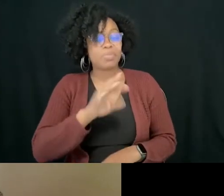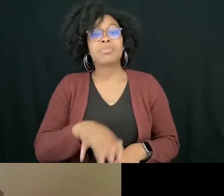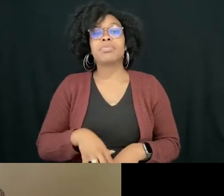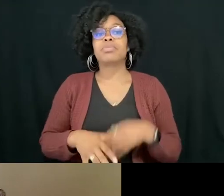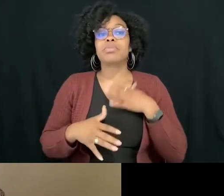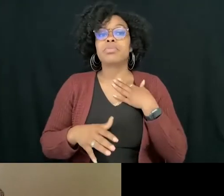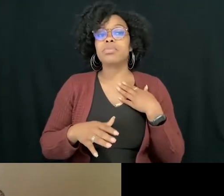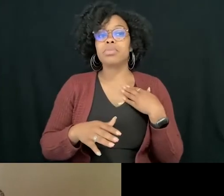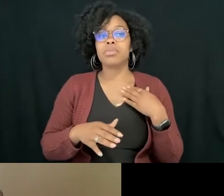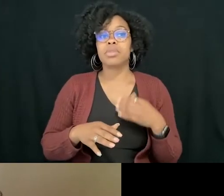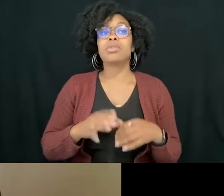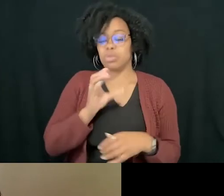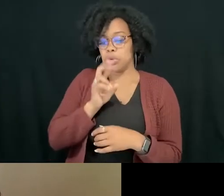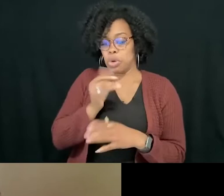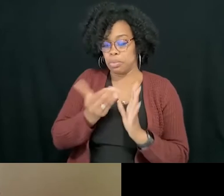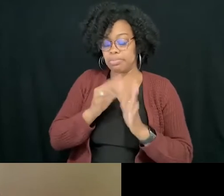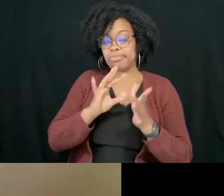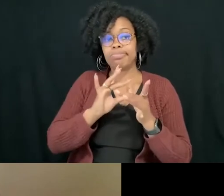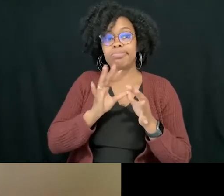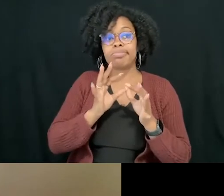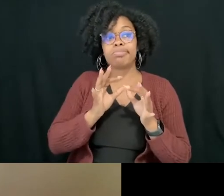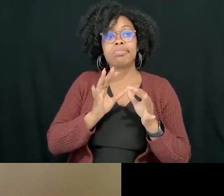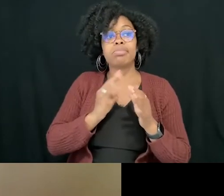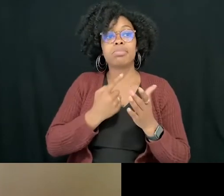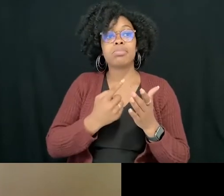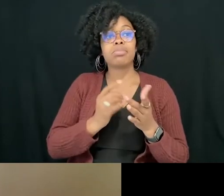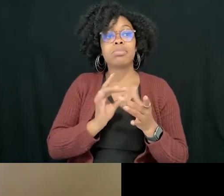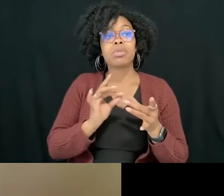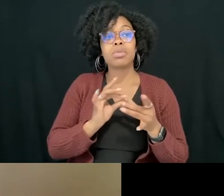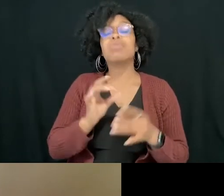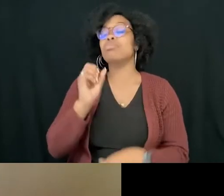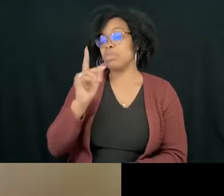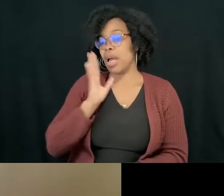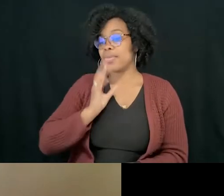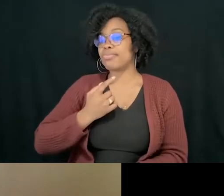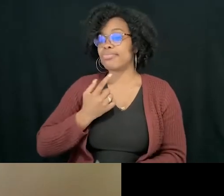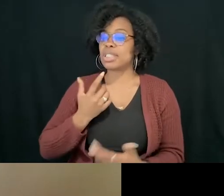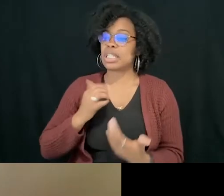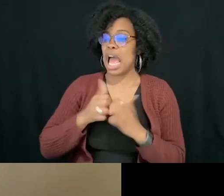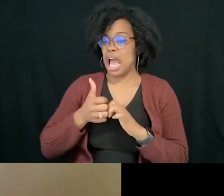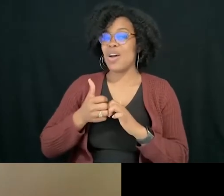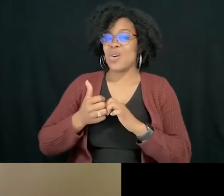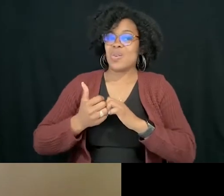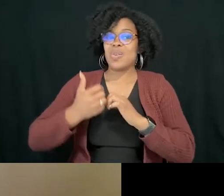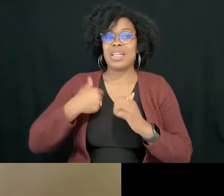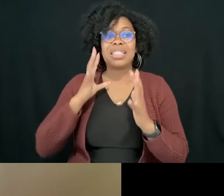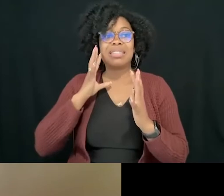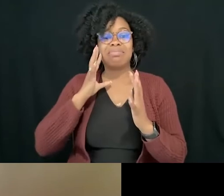So, yeah, so I would say part of the benefit, like part of how we come to it is because I'm kind of creating we're creating